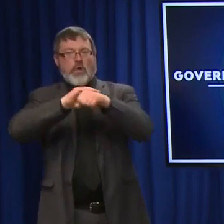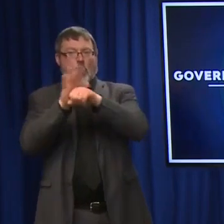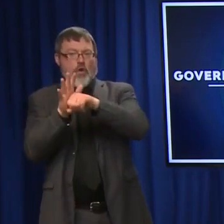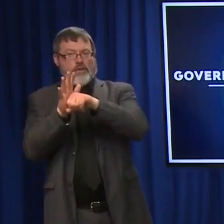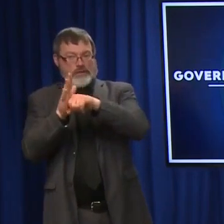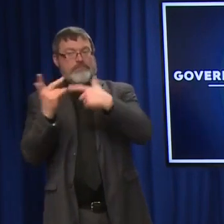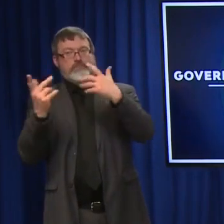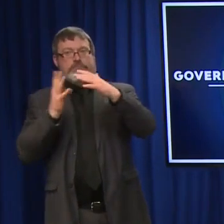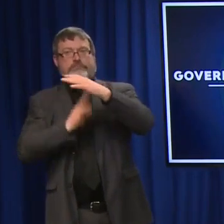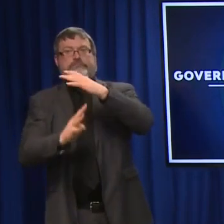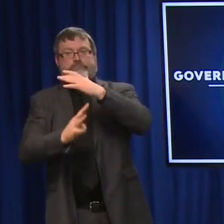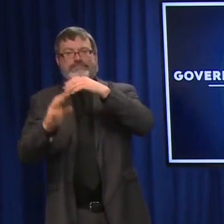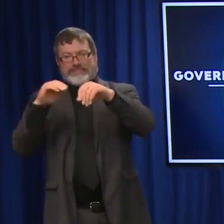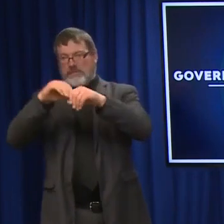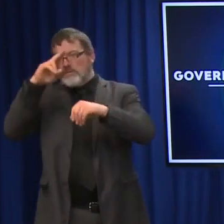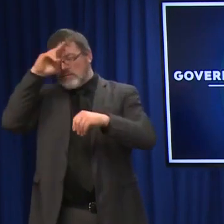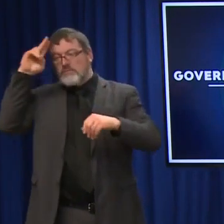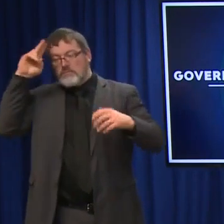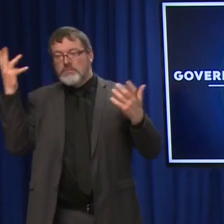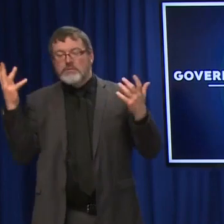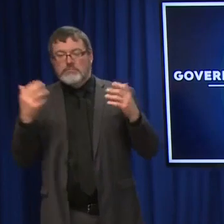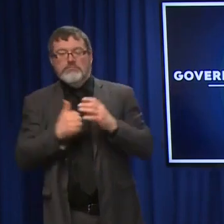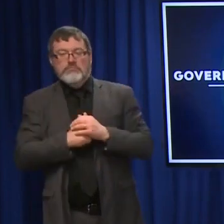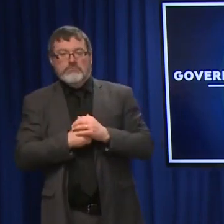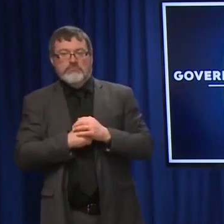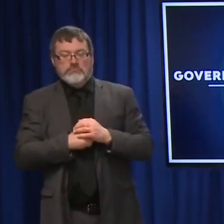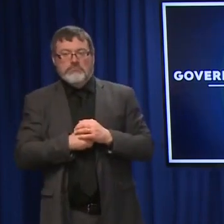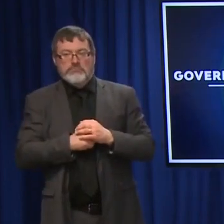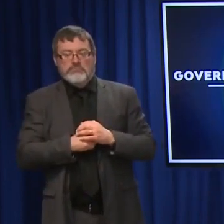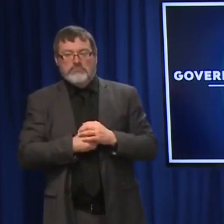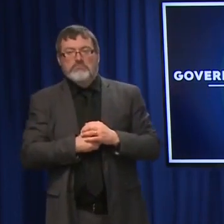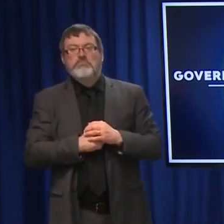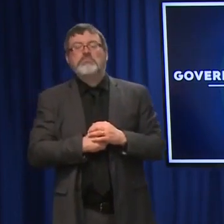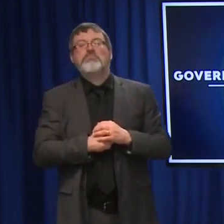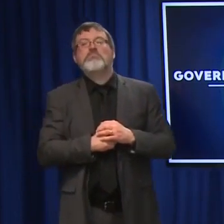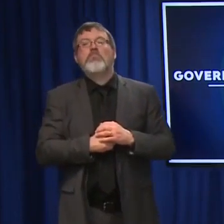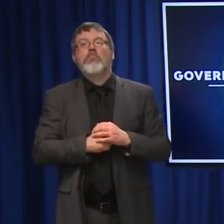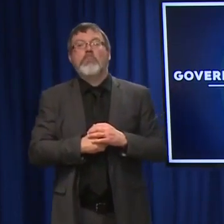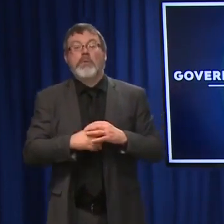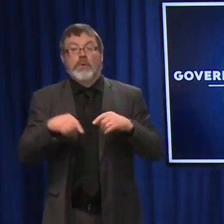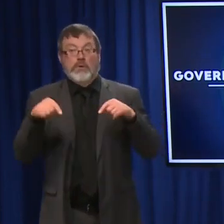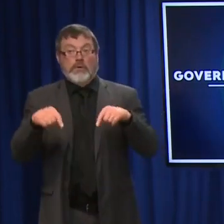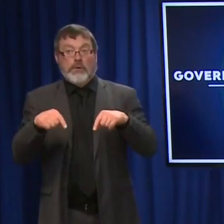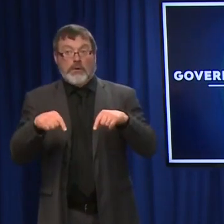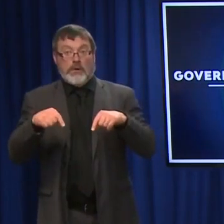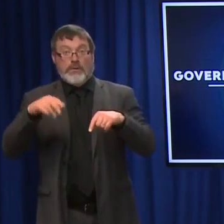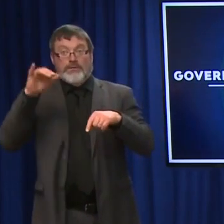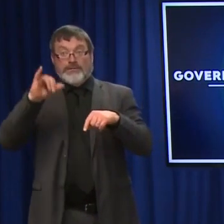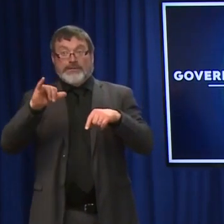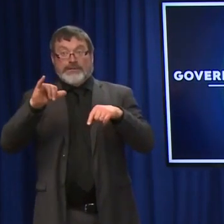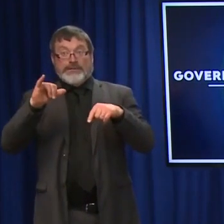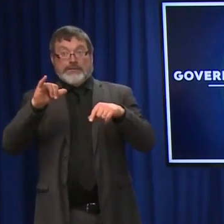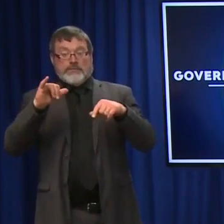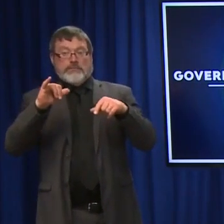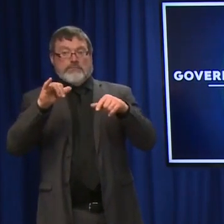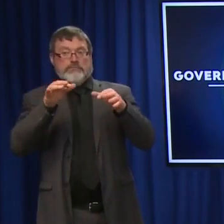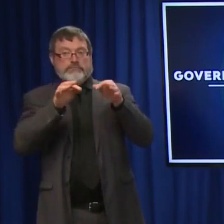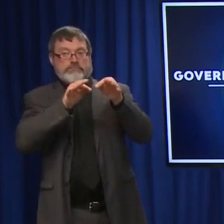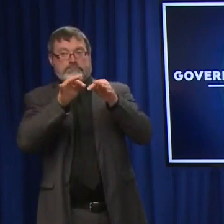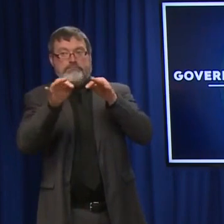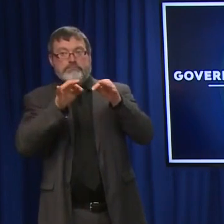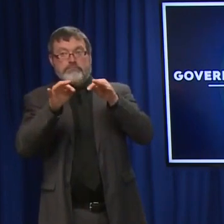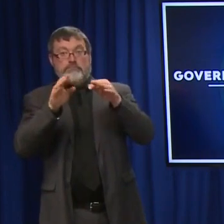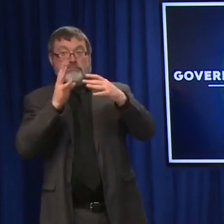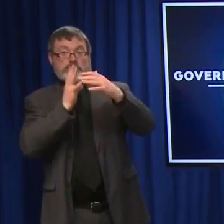information on whether or not the people hospitalized for COVID-19 are vaccinated. And I'm wondering if you could tell us more about the information